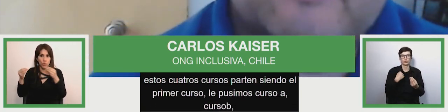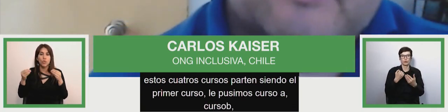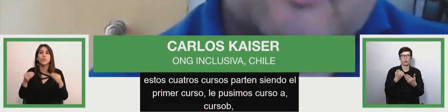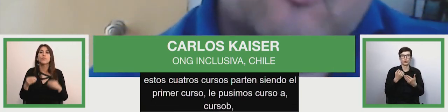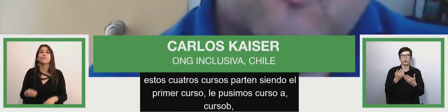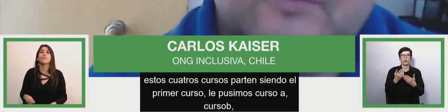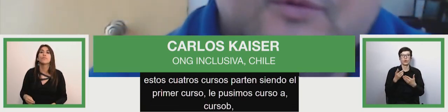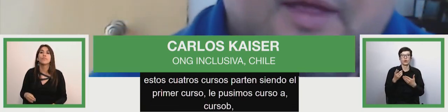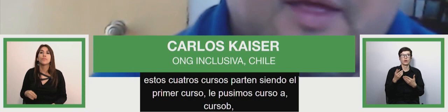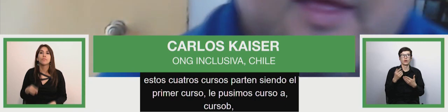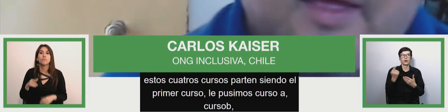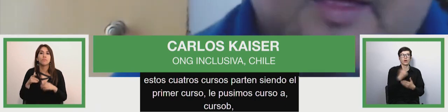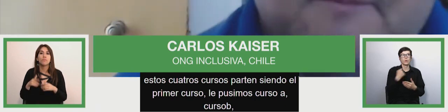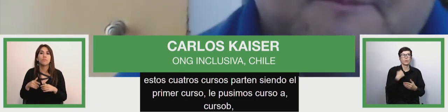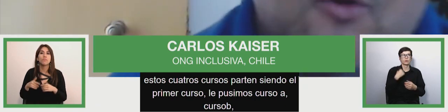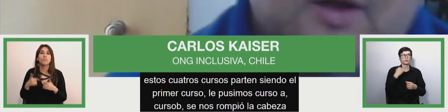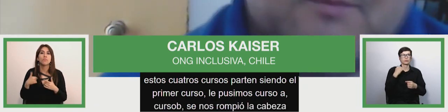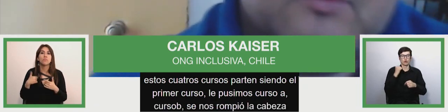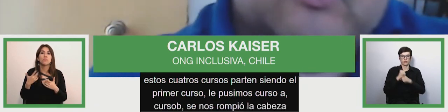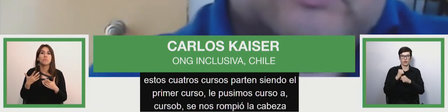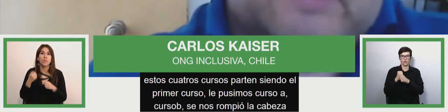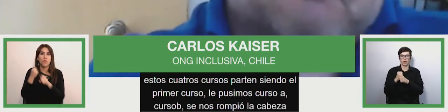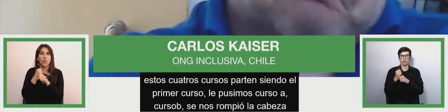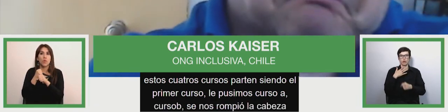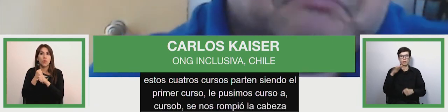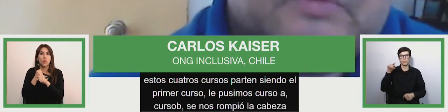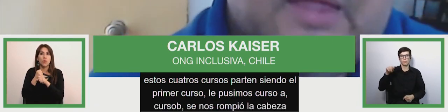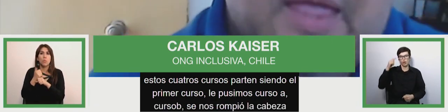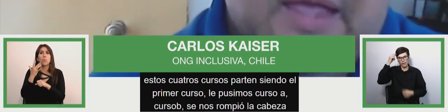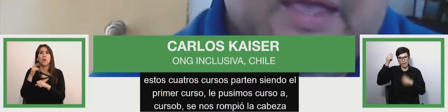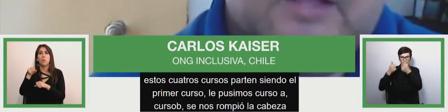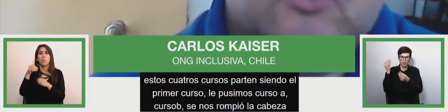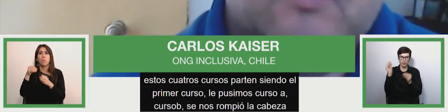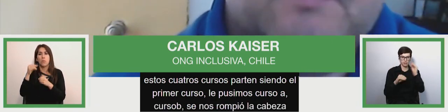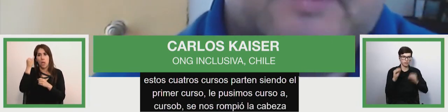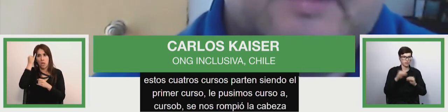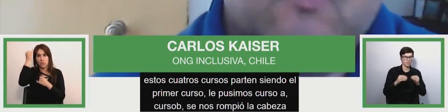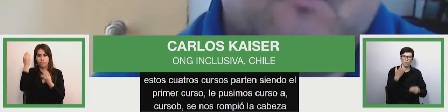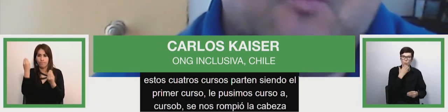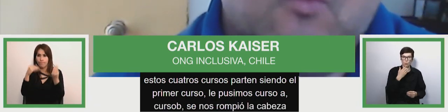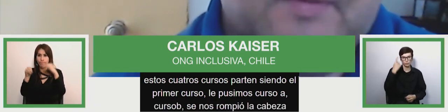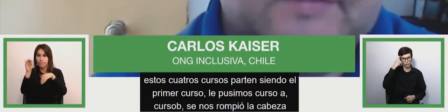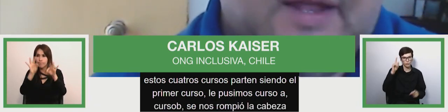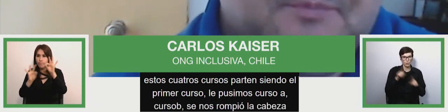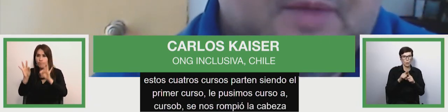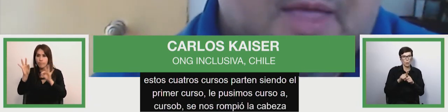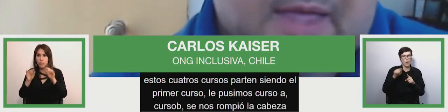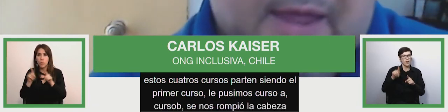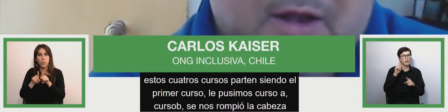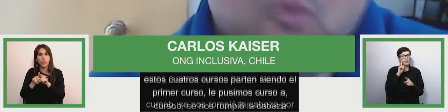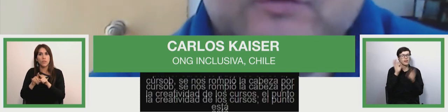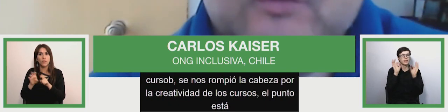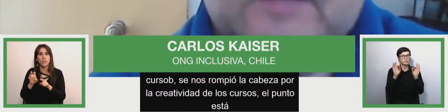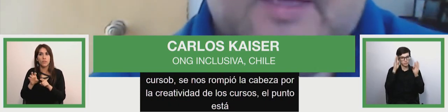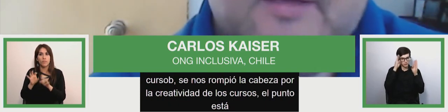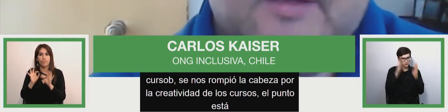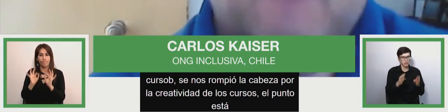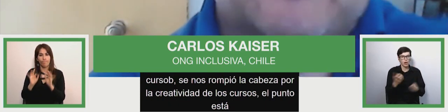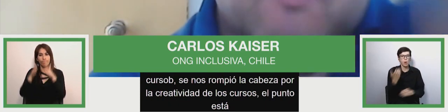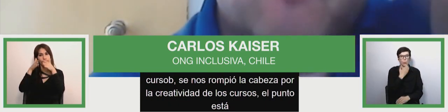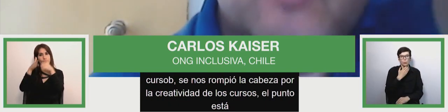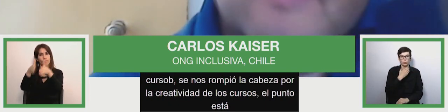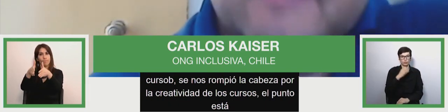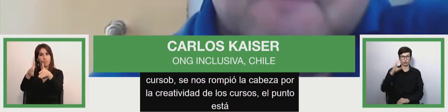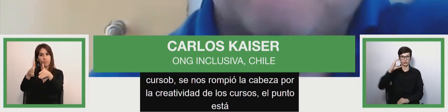with we we broke our imagination we have to have licenses to several of our collaborators for their creativity